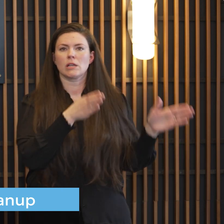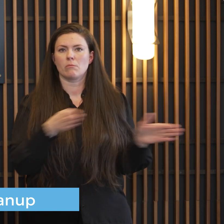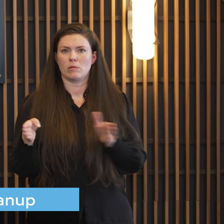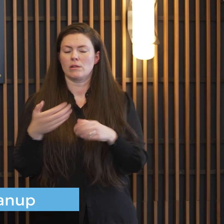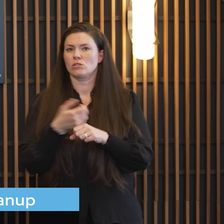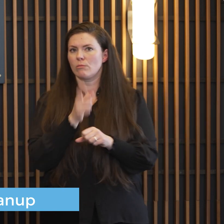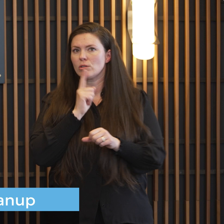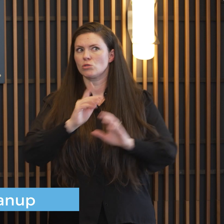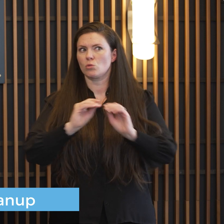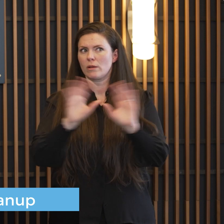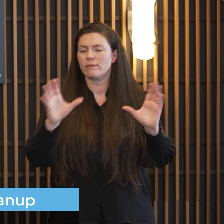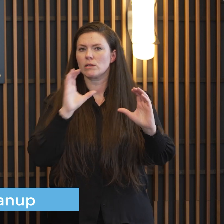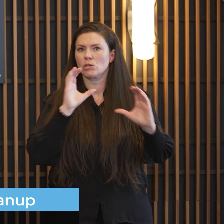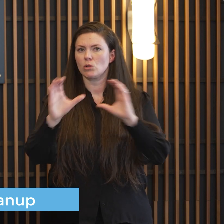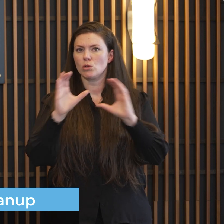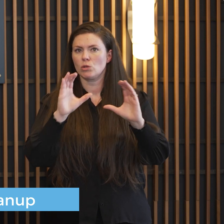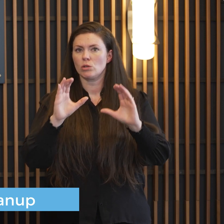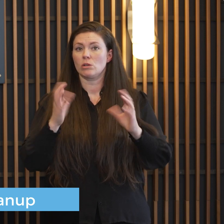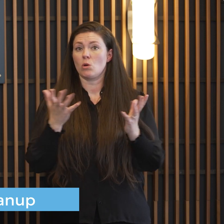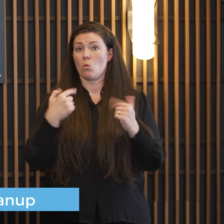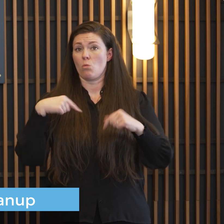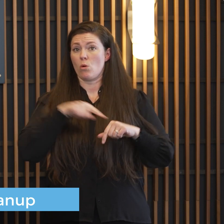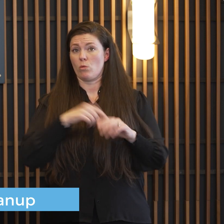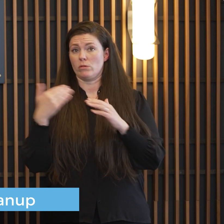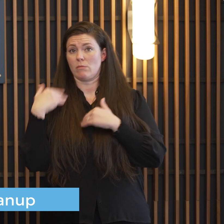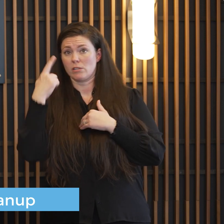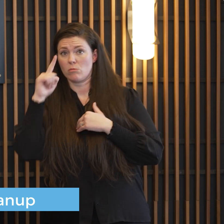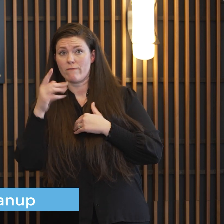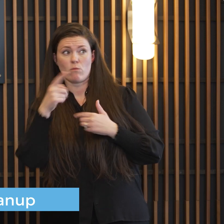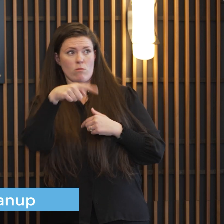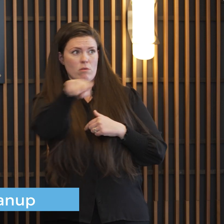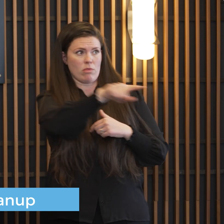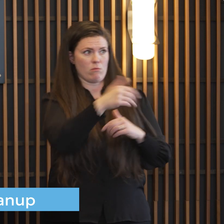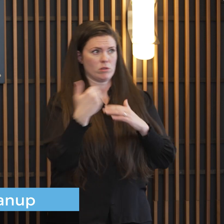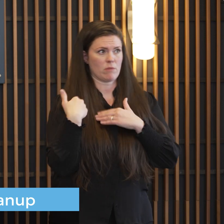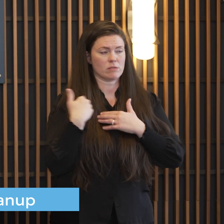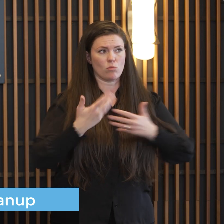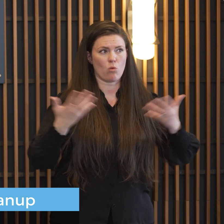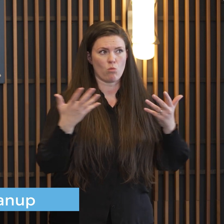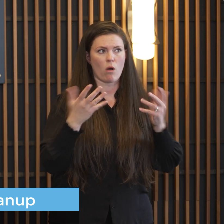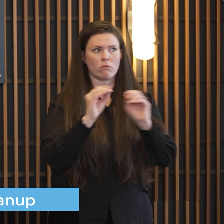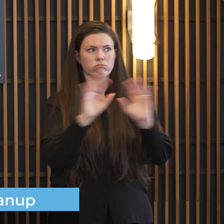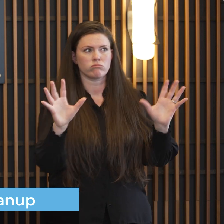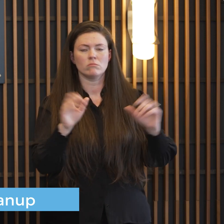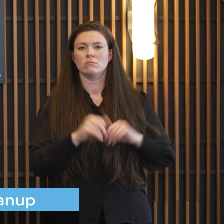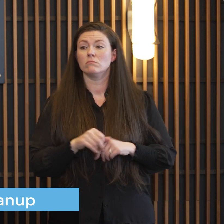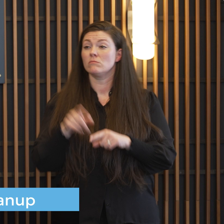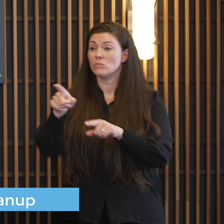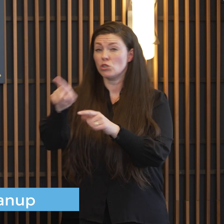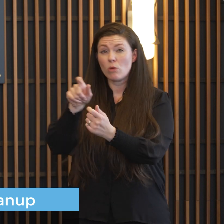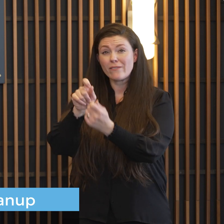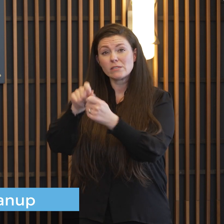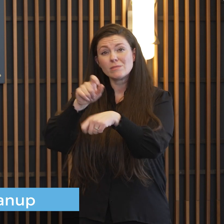to know um who's doing what and how how they're doing it you